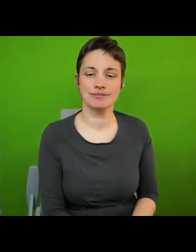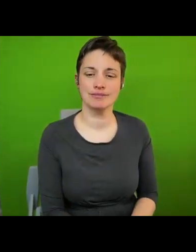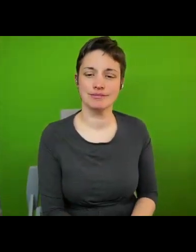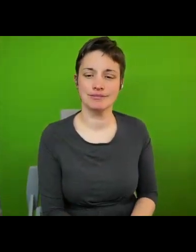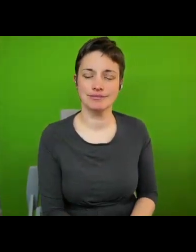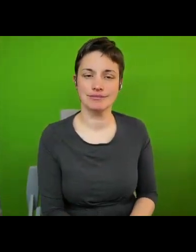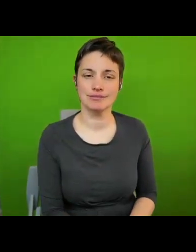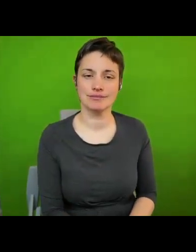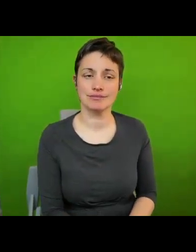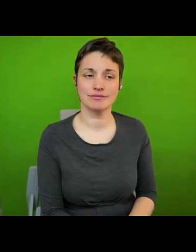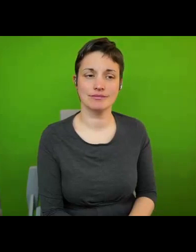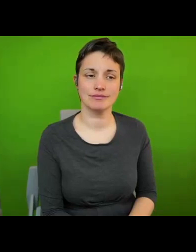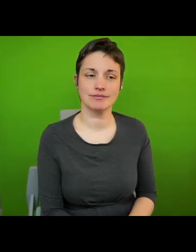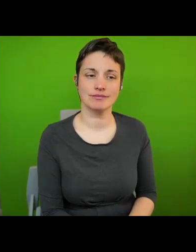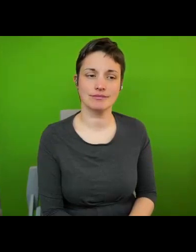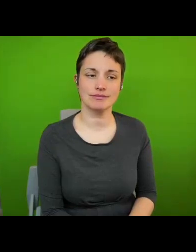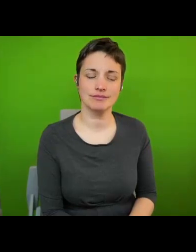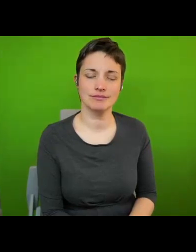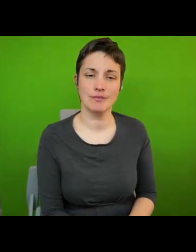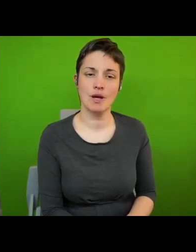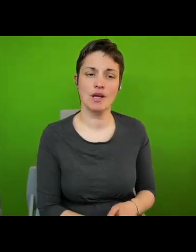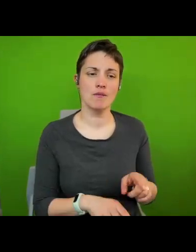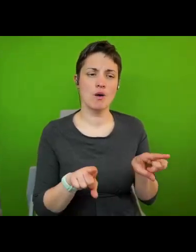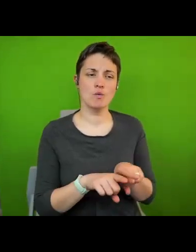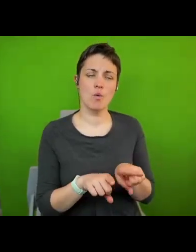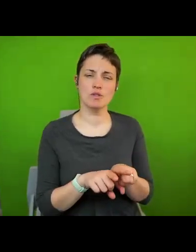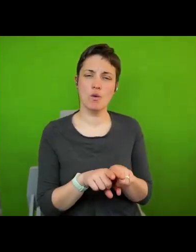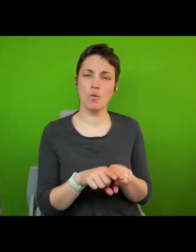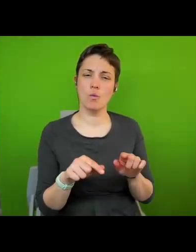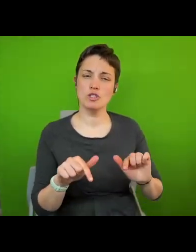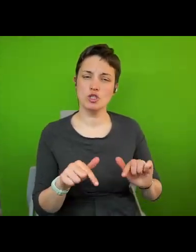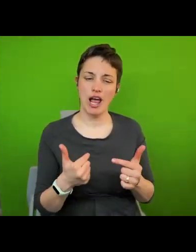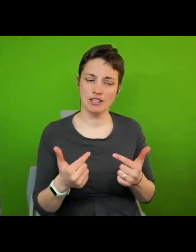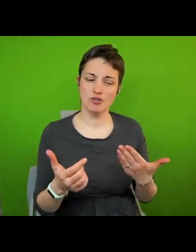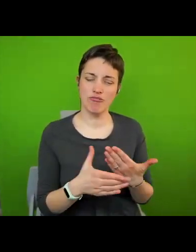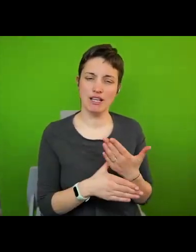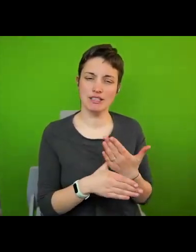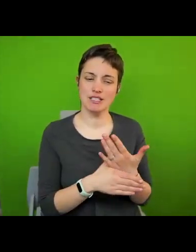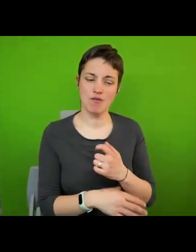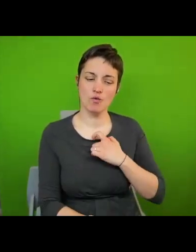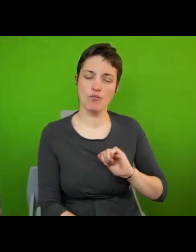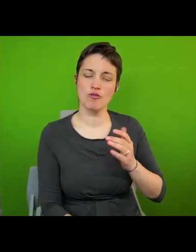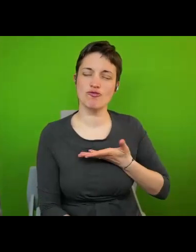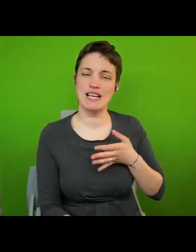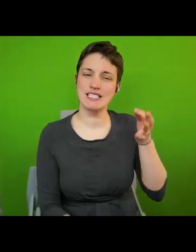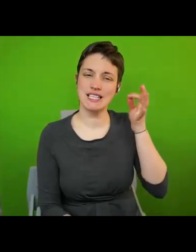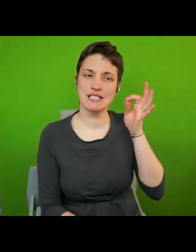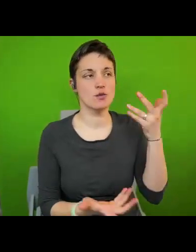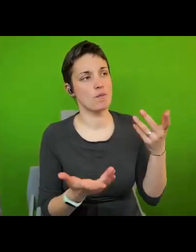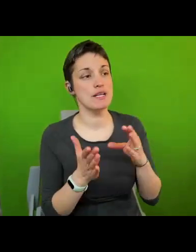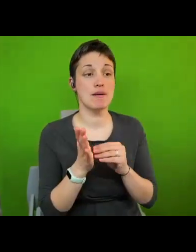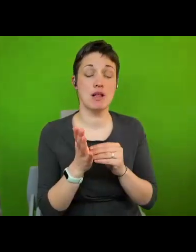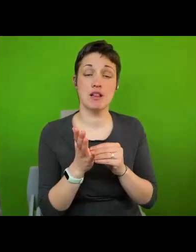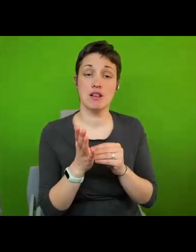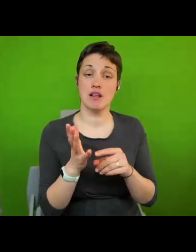and there is increasing but also challenging practice of human rights cities for example in the united